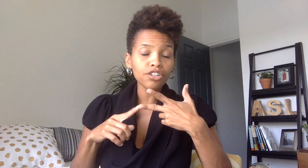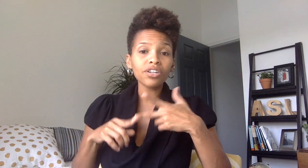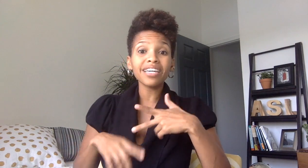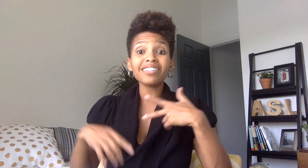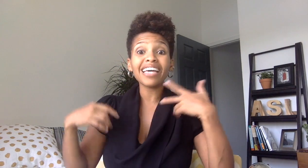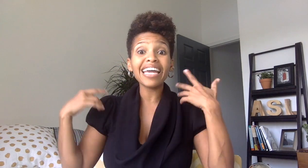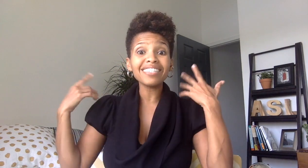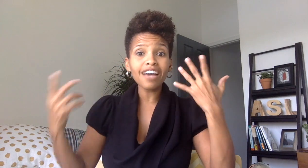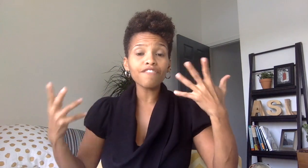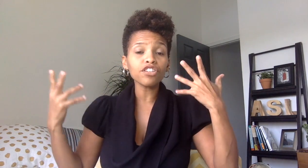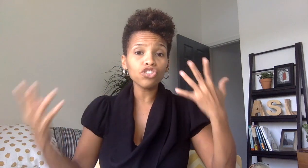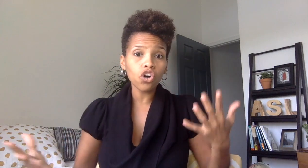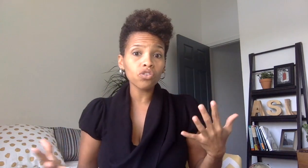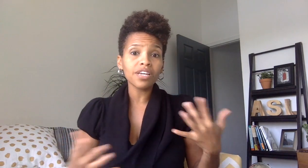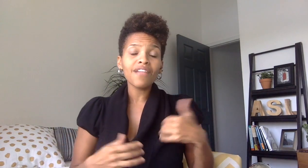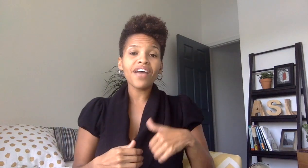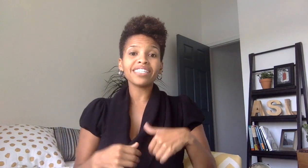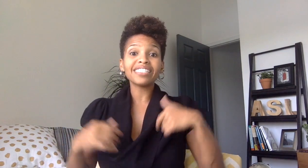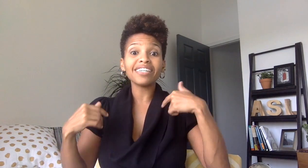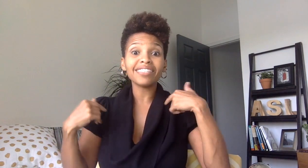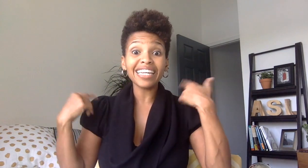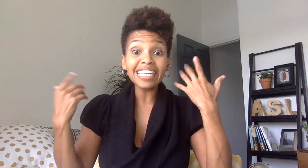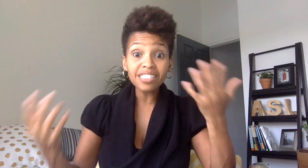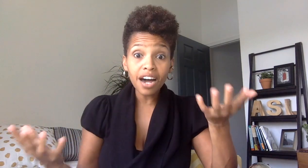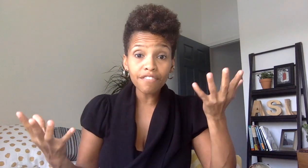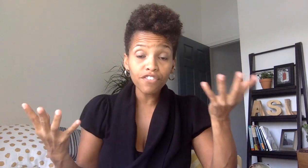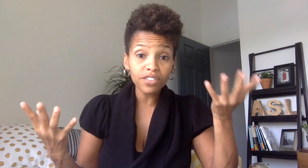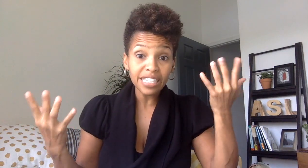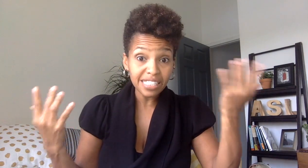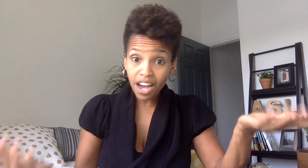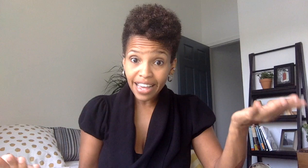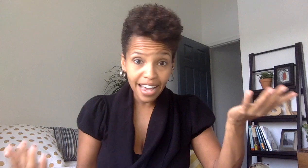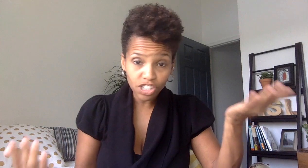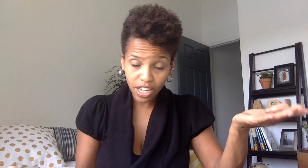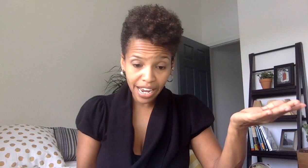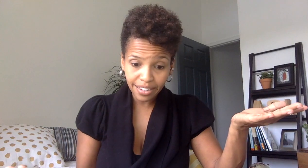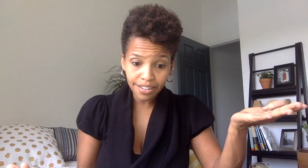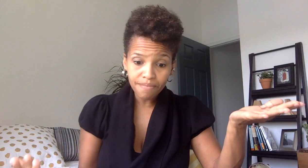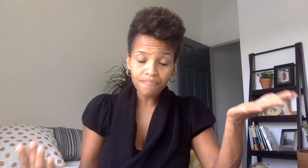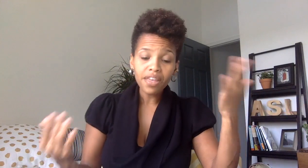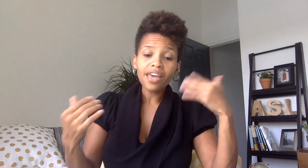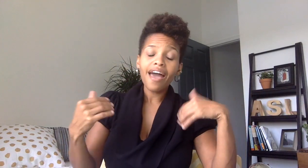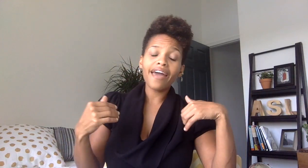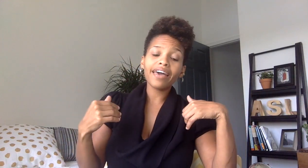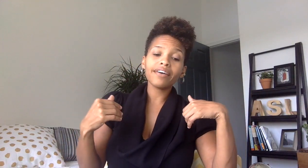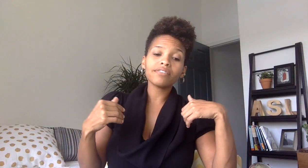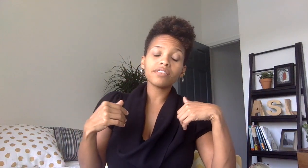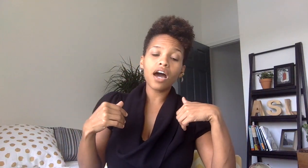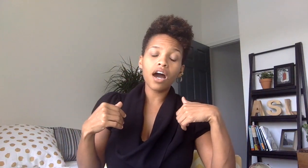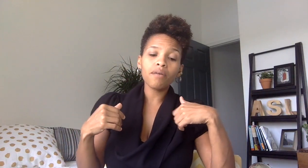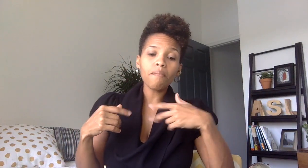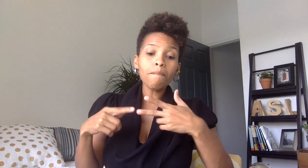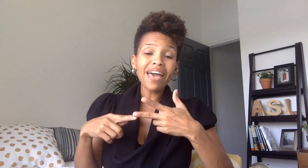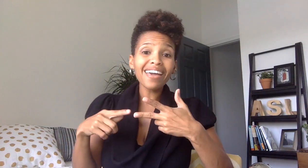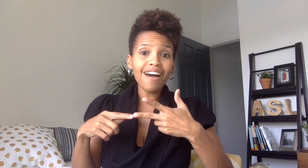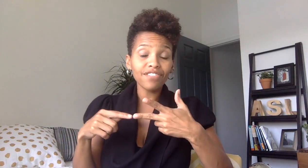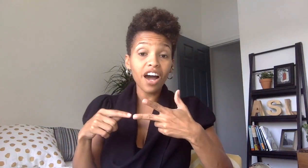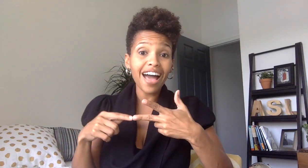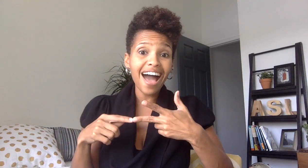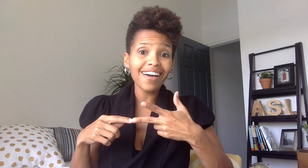is a deaf adult that does that is not is not educated and may have not had